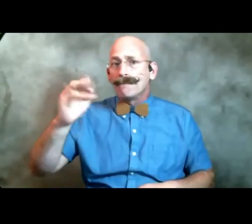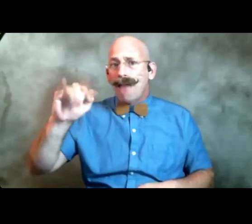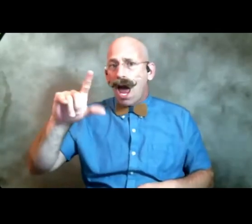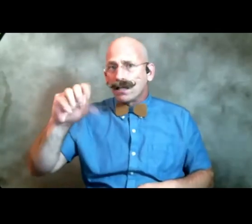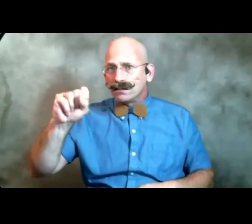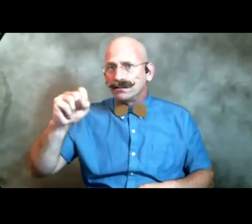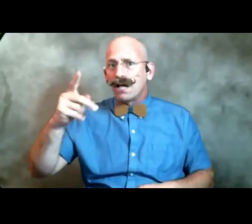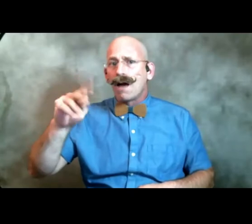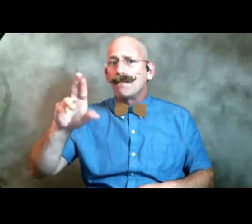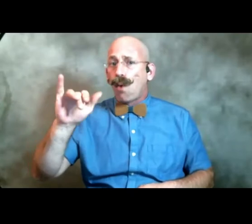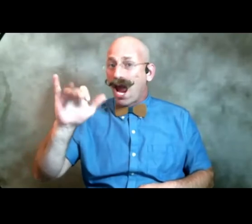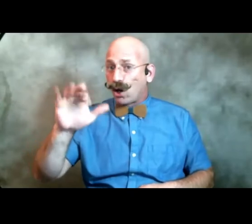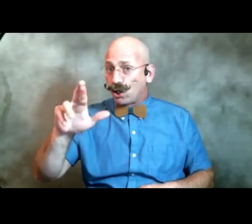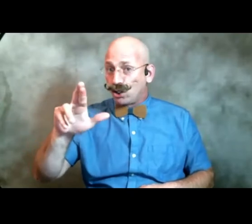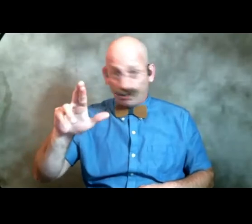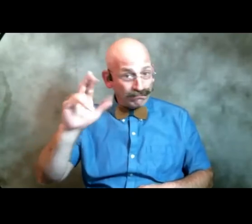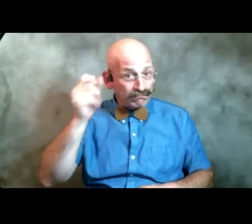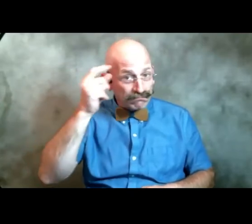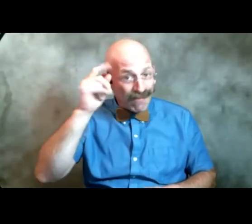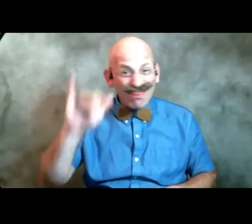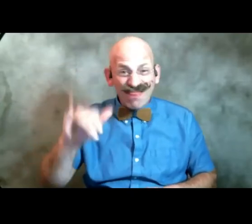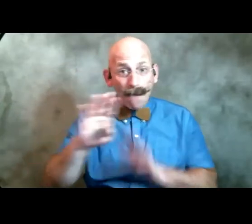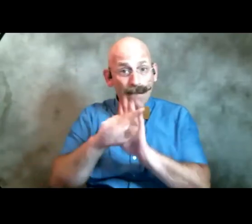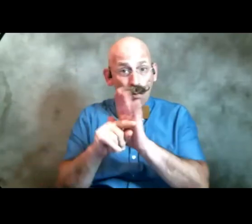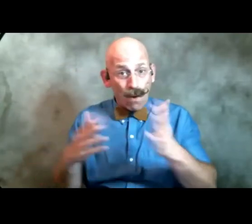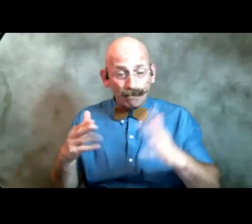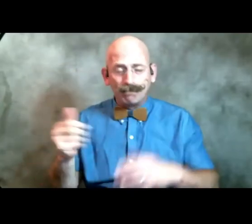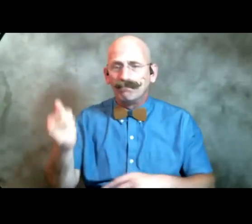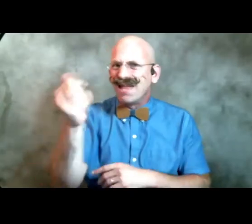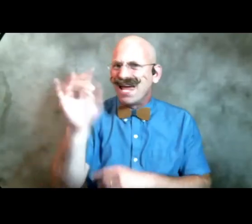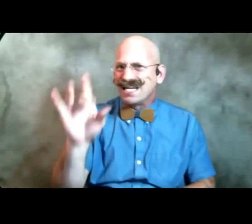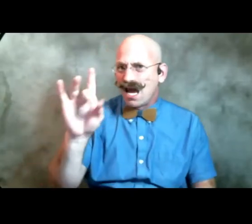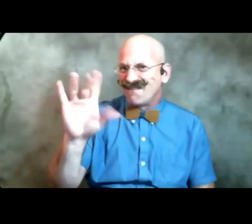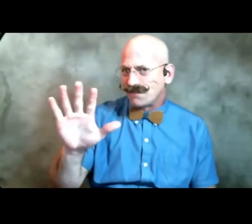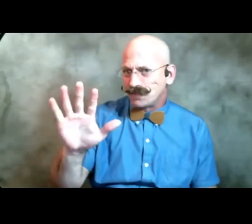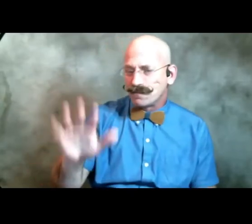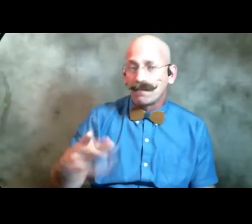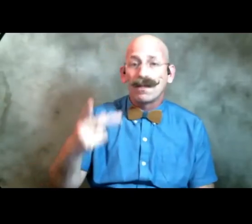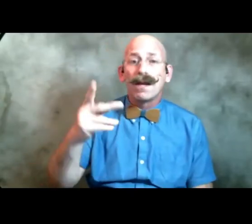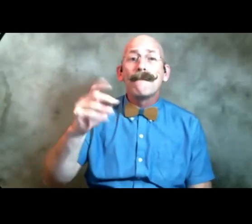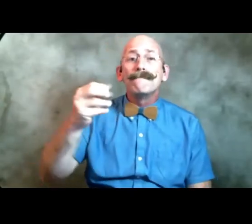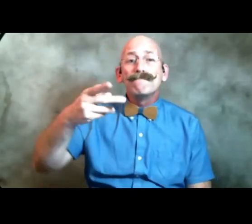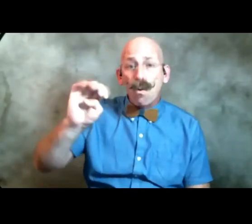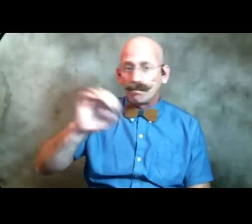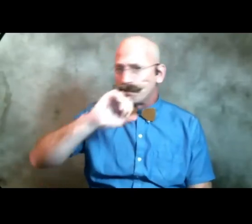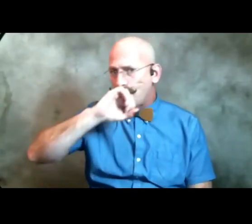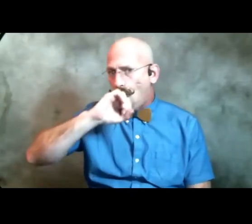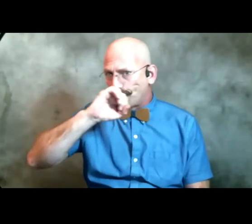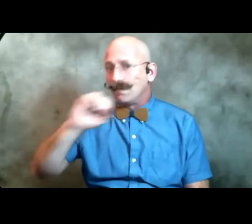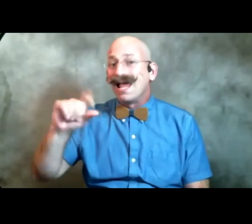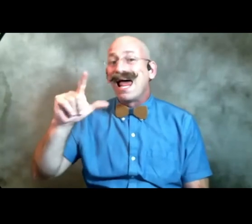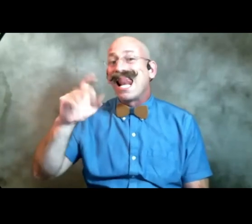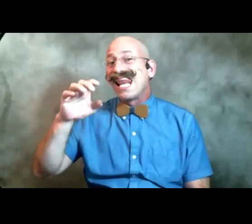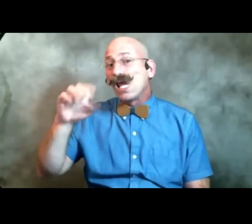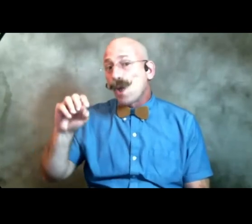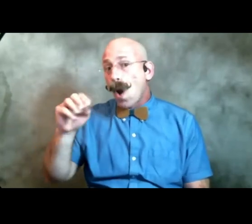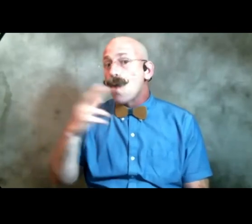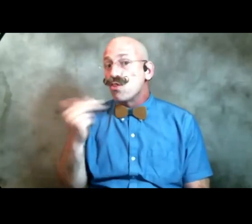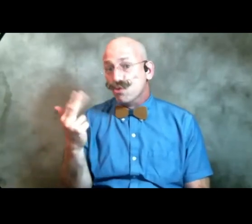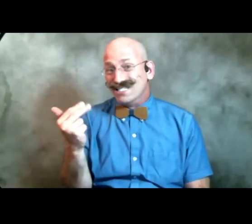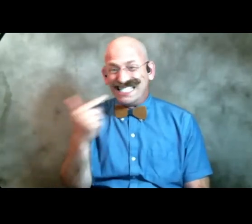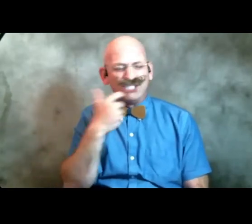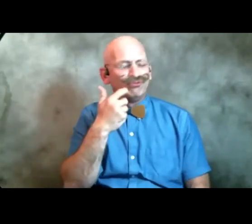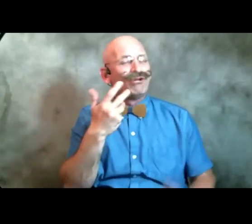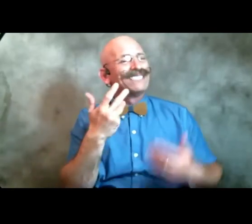background of it in 1885 Pope Leo 13 had just finished mass